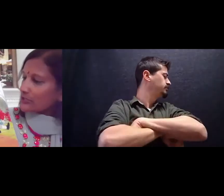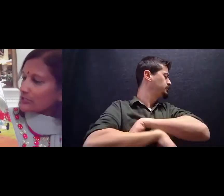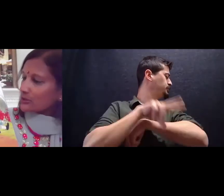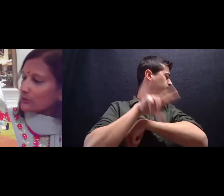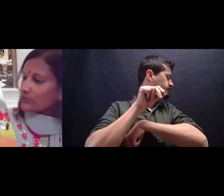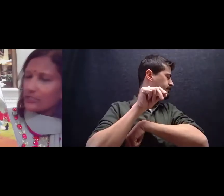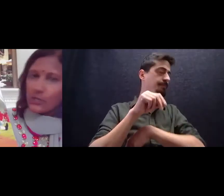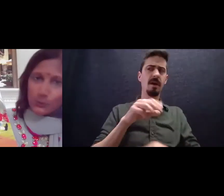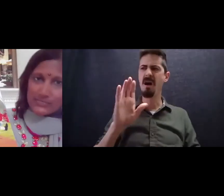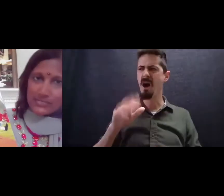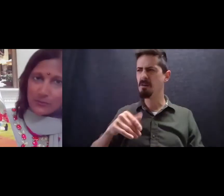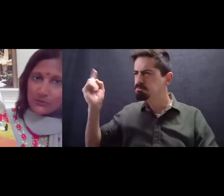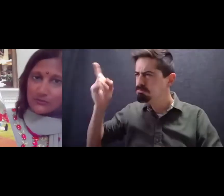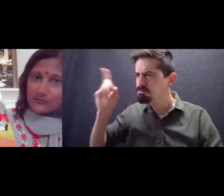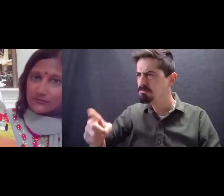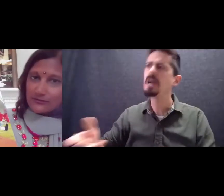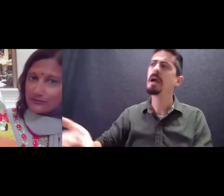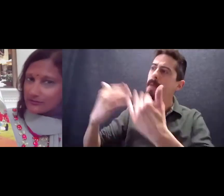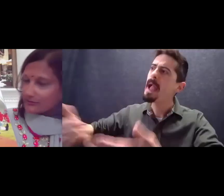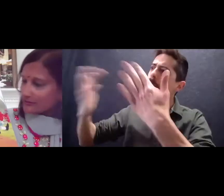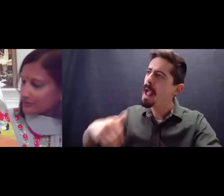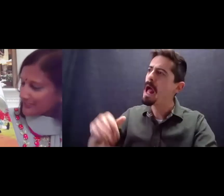Raja scolded and coaxed Kamel